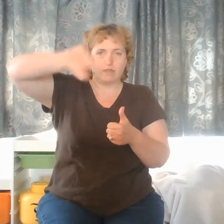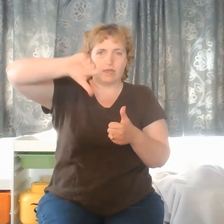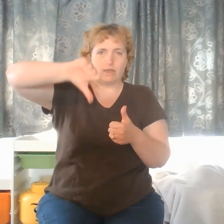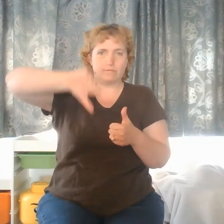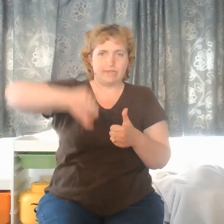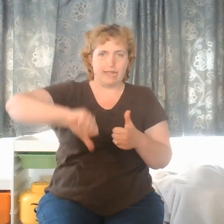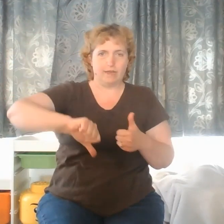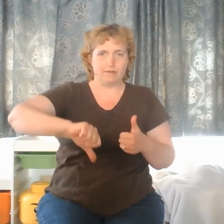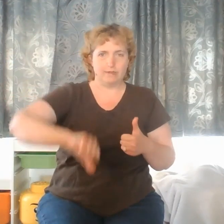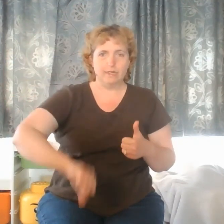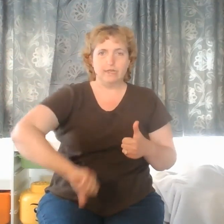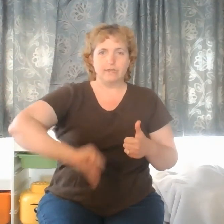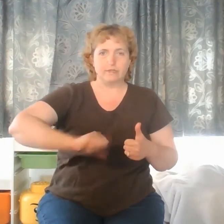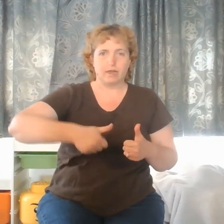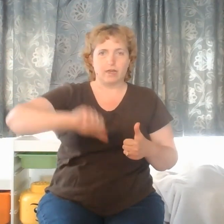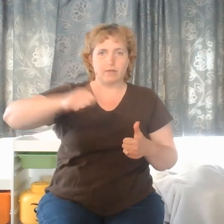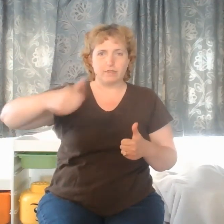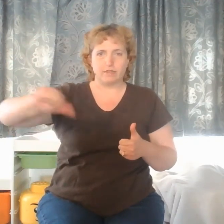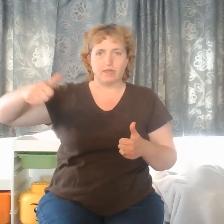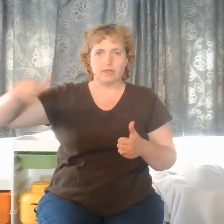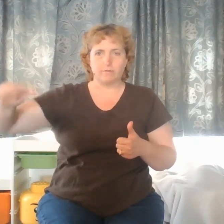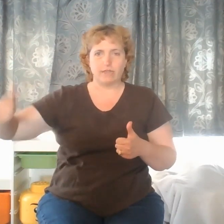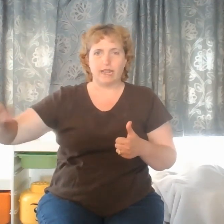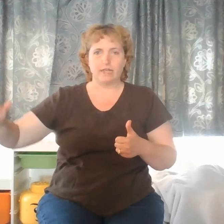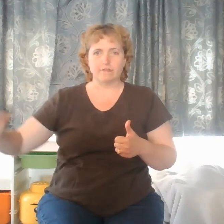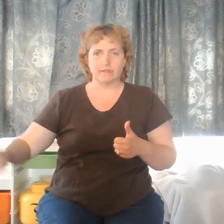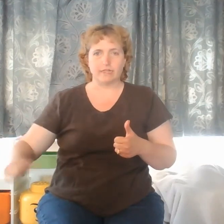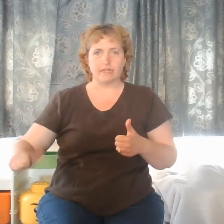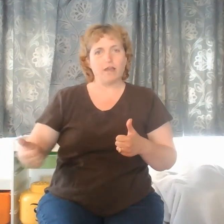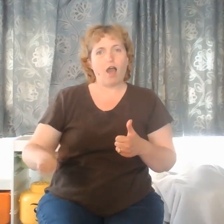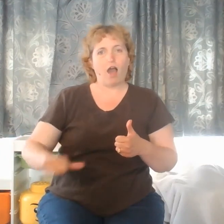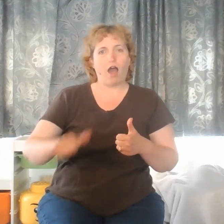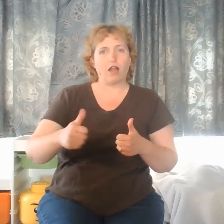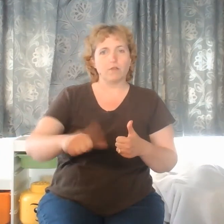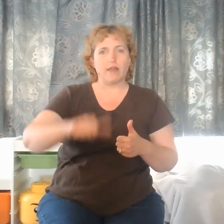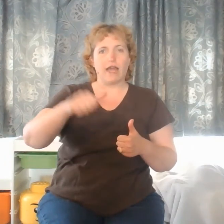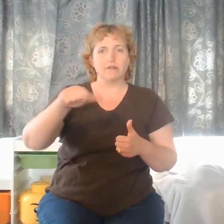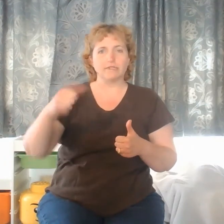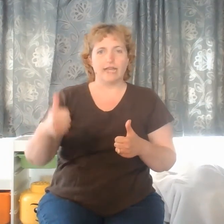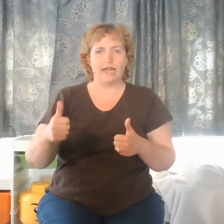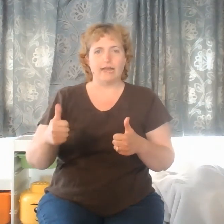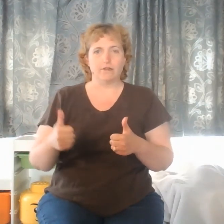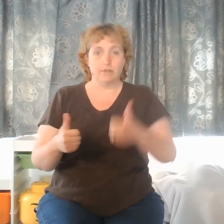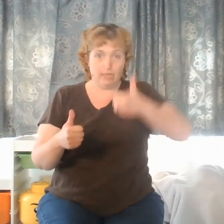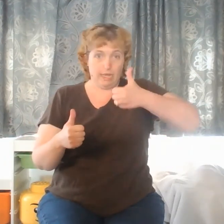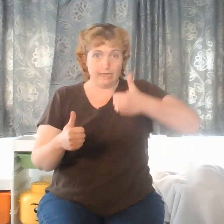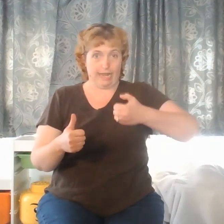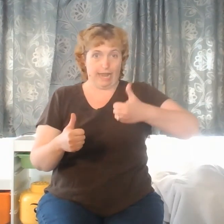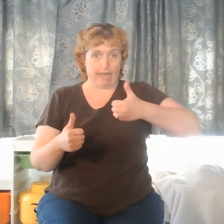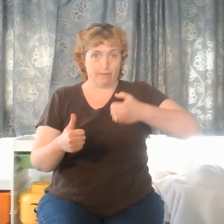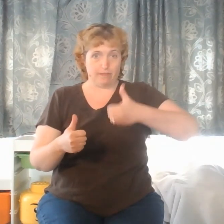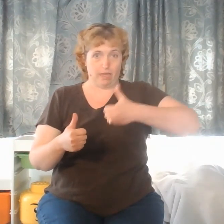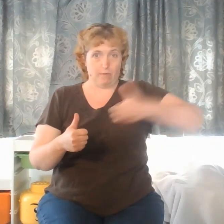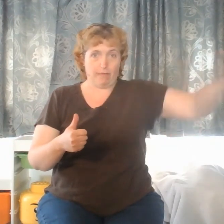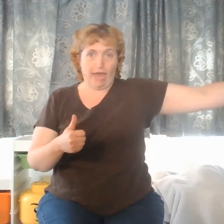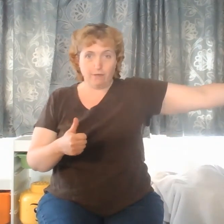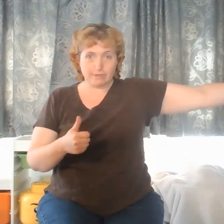thumb down, Tommy thumb dancing all around town. Tammy thumb out,